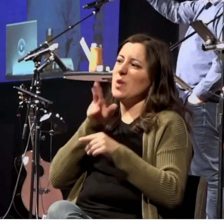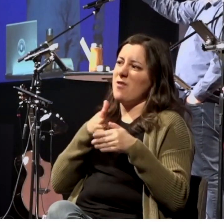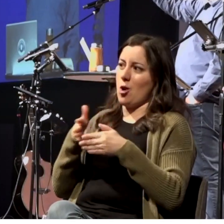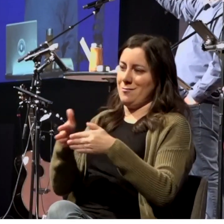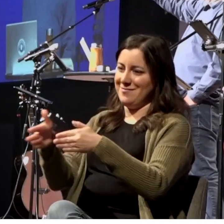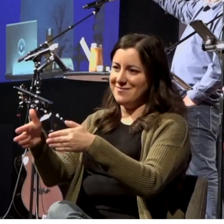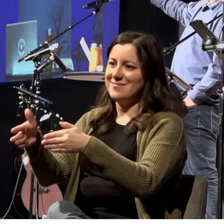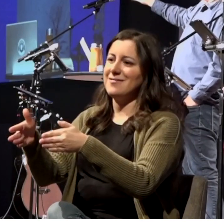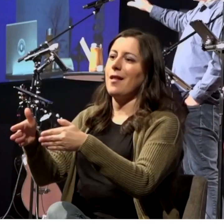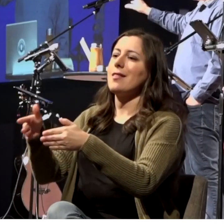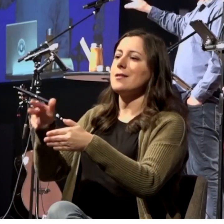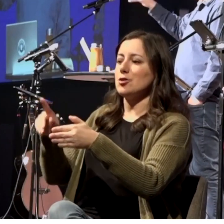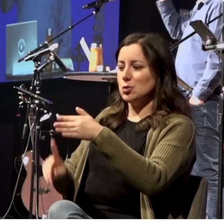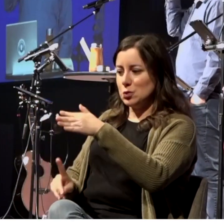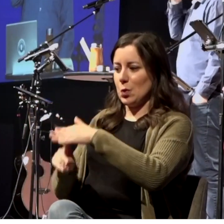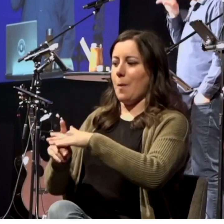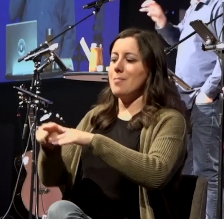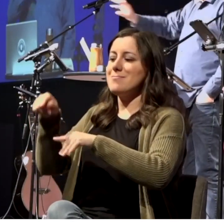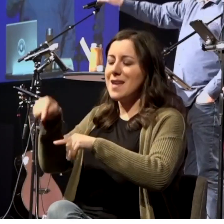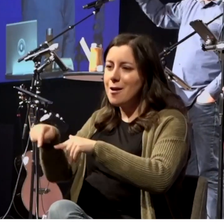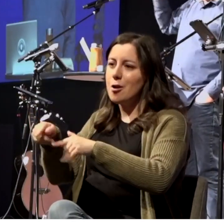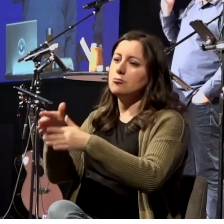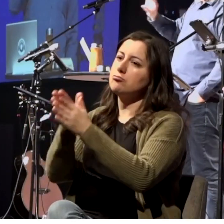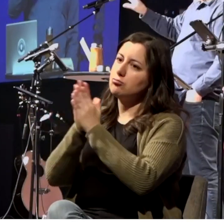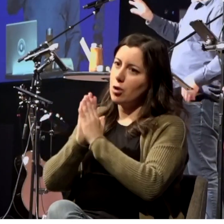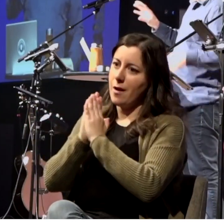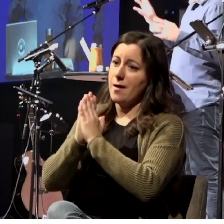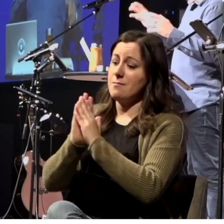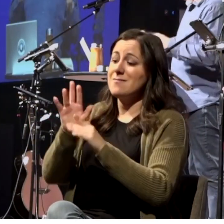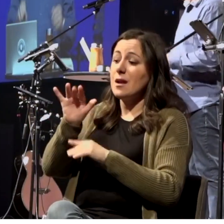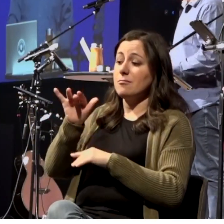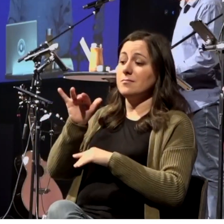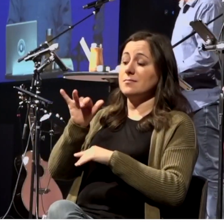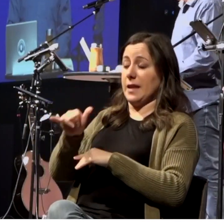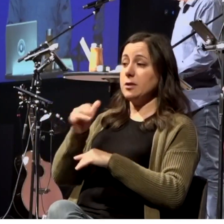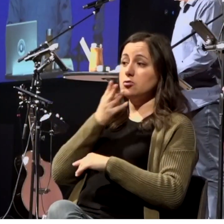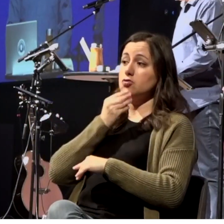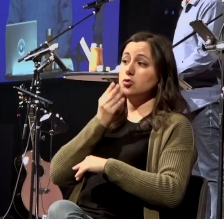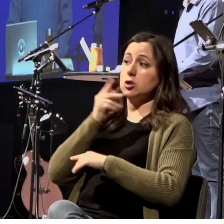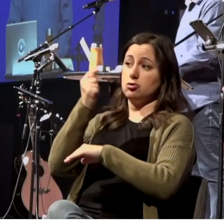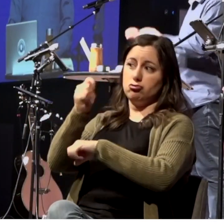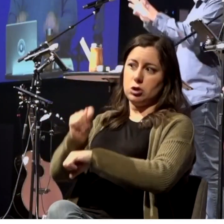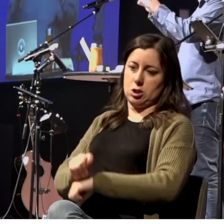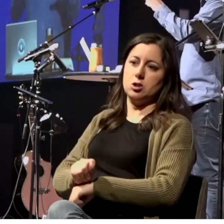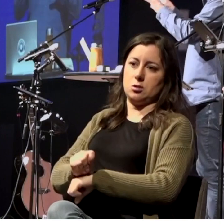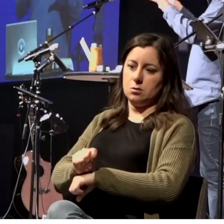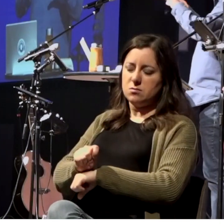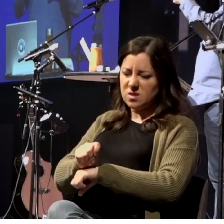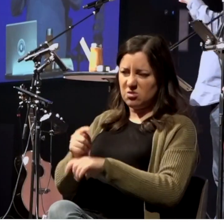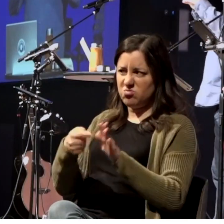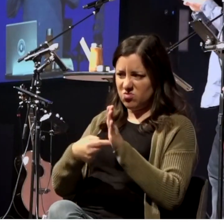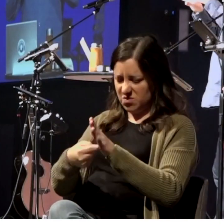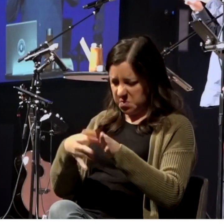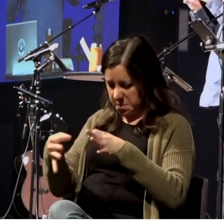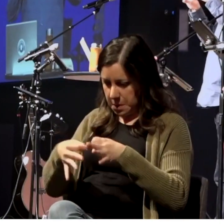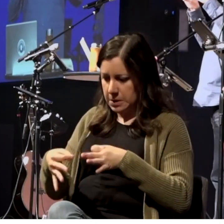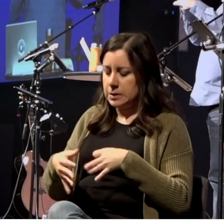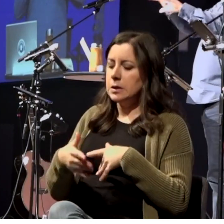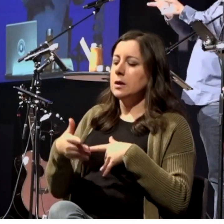the river to meet for prayer, this was following Jewish tradition. Jewish tradition worked this way, that when there was a